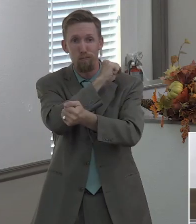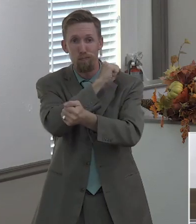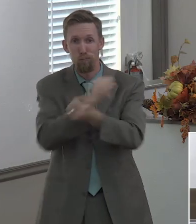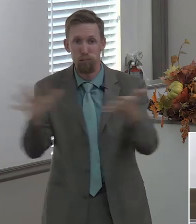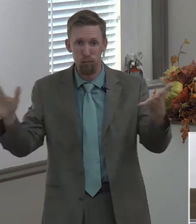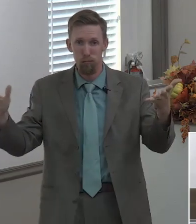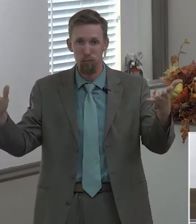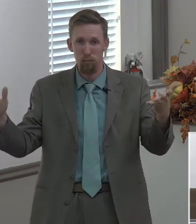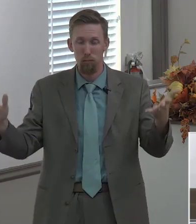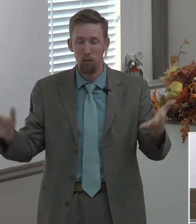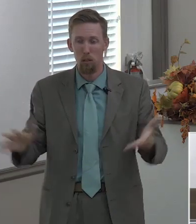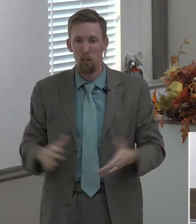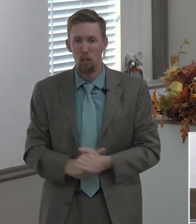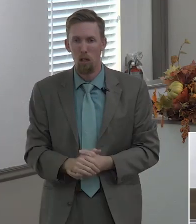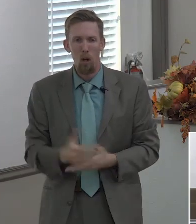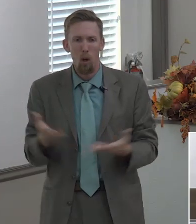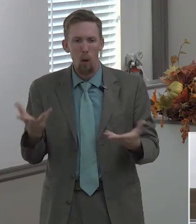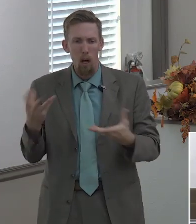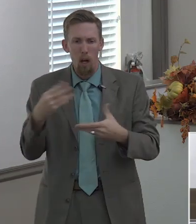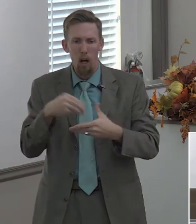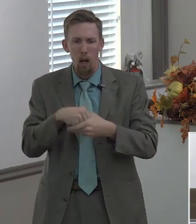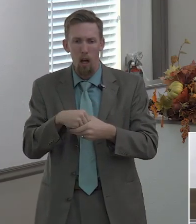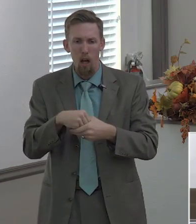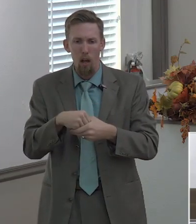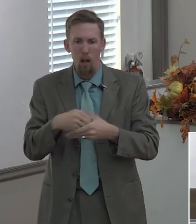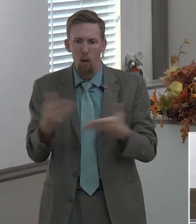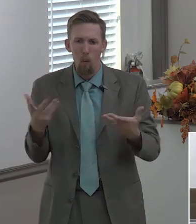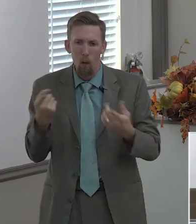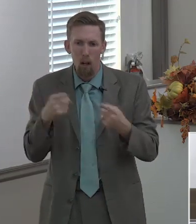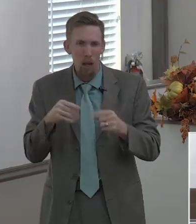you know what what gets involved there well you know what